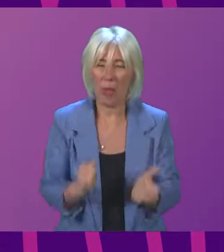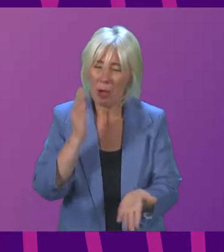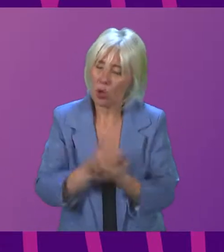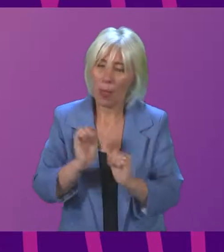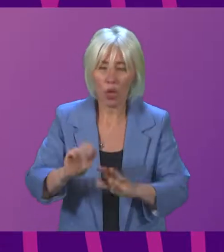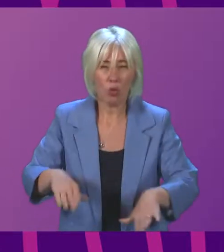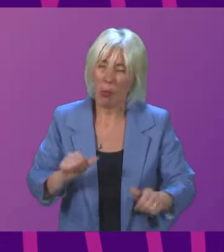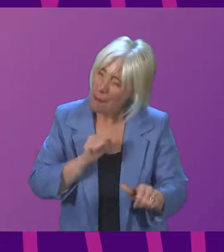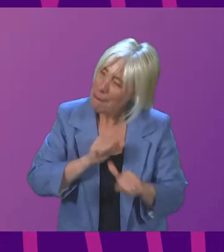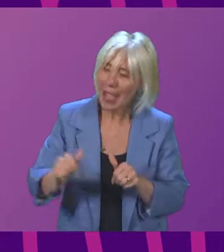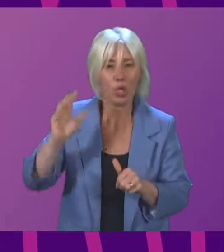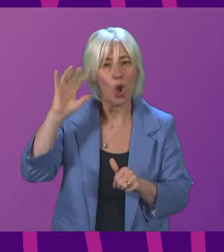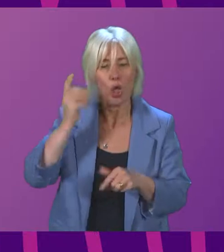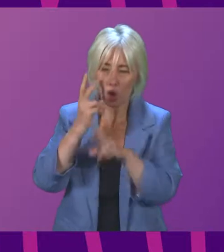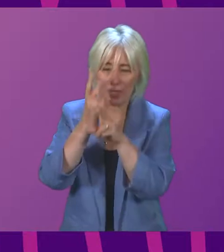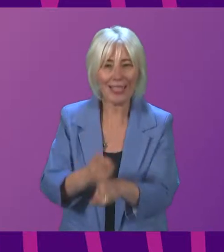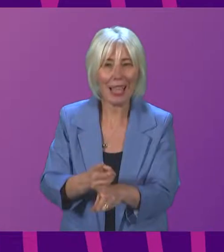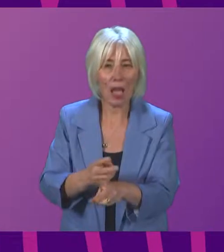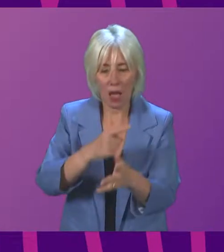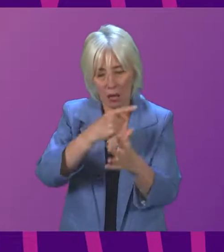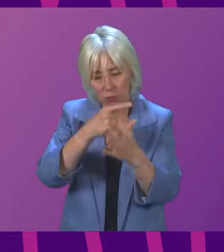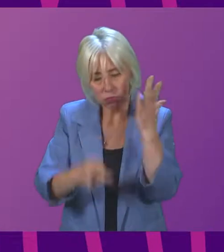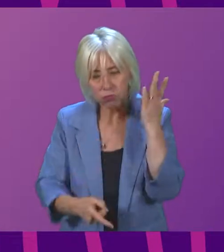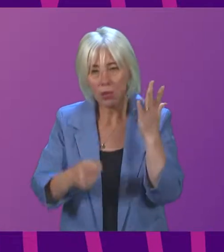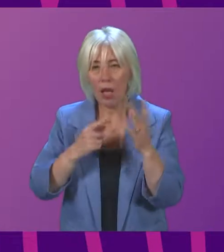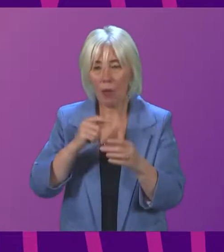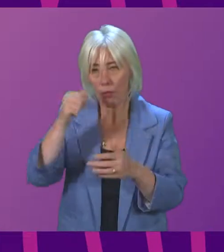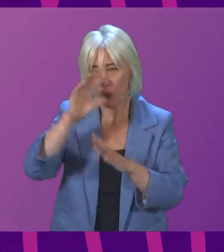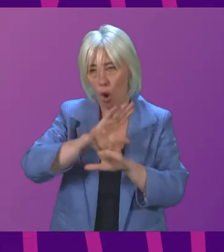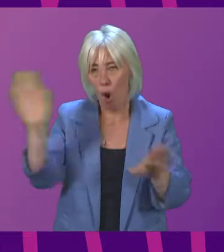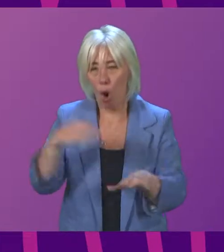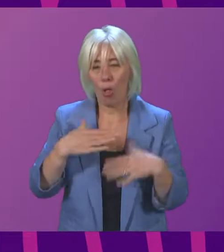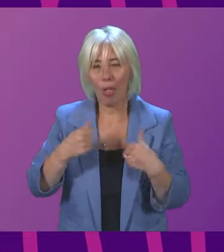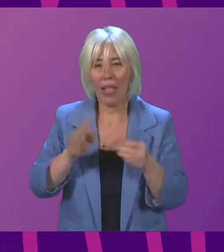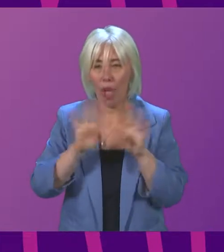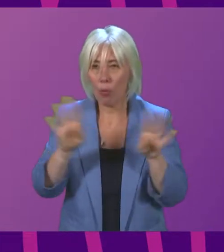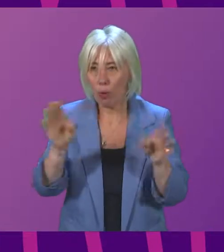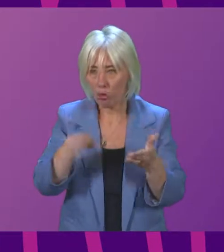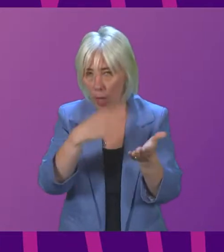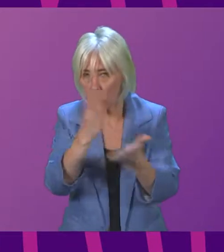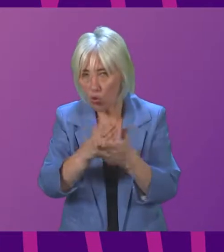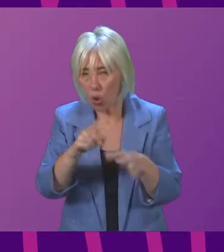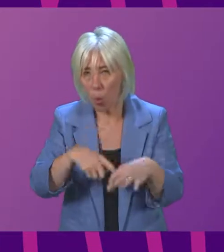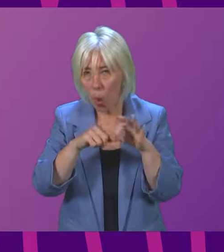possible audiology care. For all these reasons, I'll be writing to health boards to seek assurance on quality of care. Fiona Hislaw.